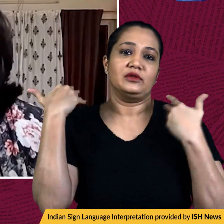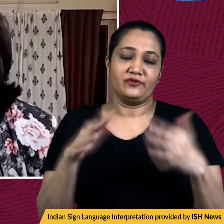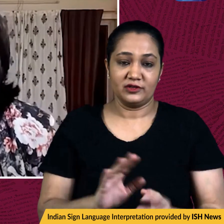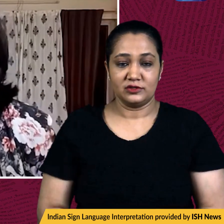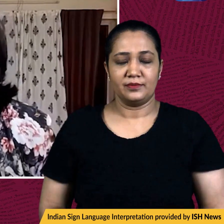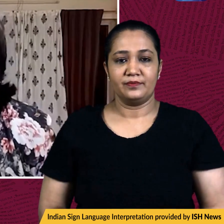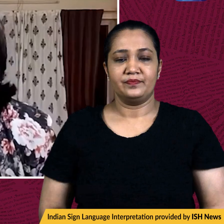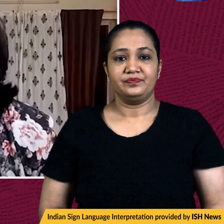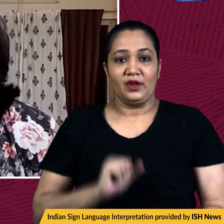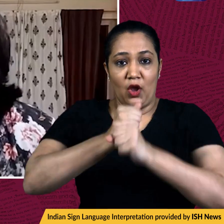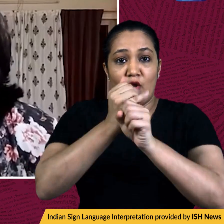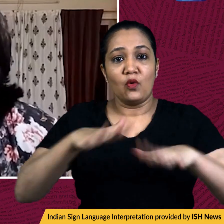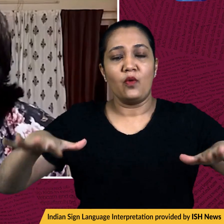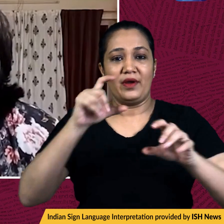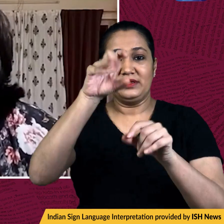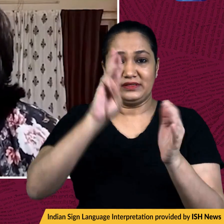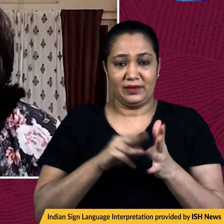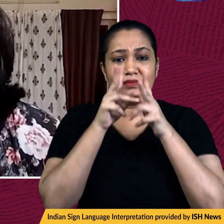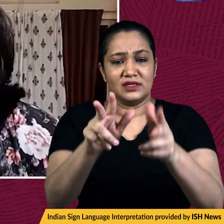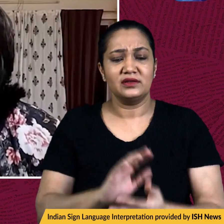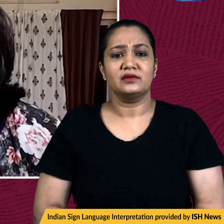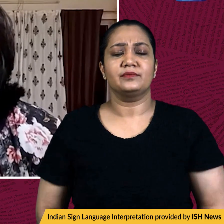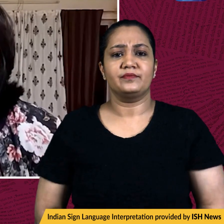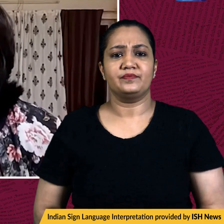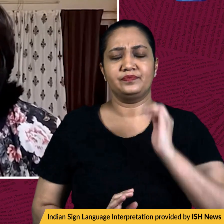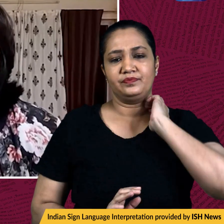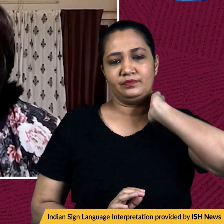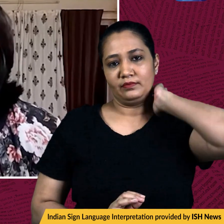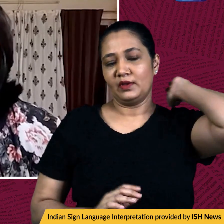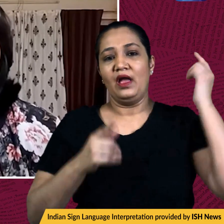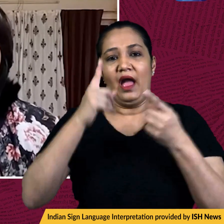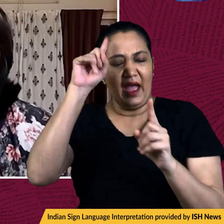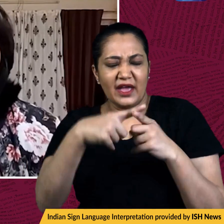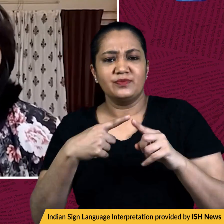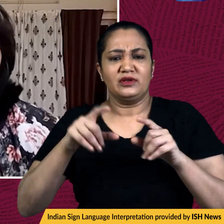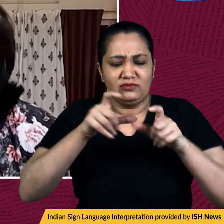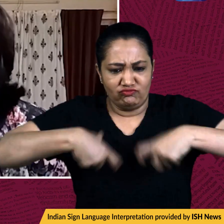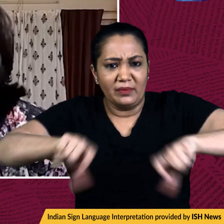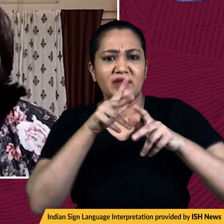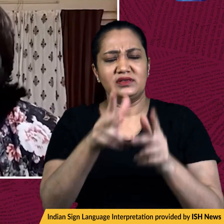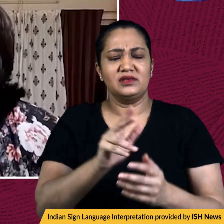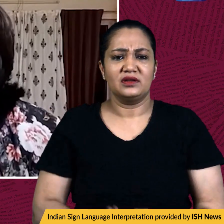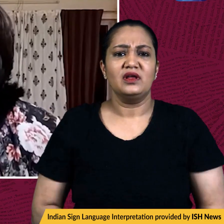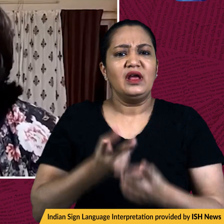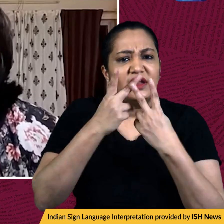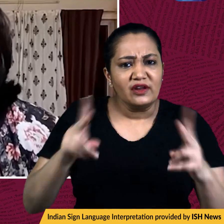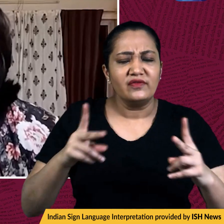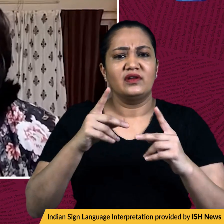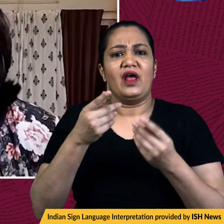Meanwhile, Goa Chief Minister has said that the Expert Committee has advised resuming all the economic